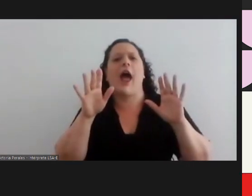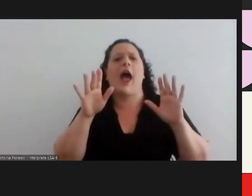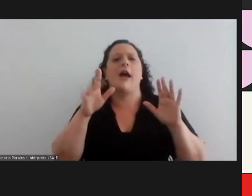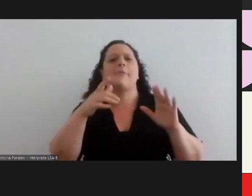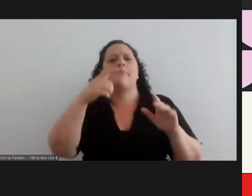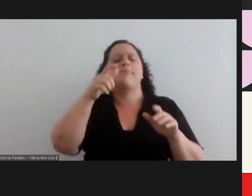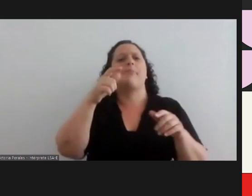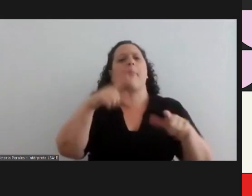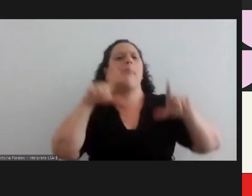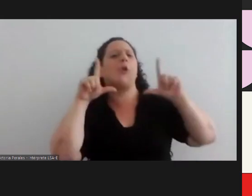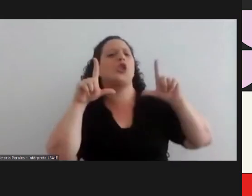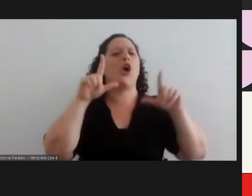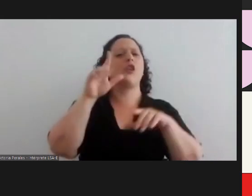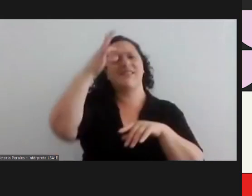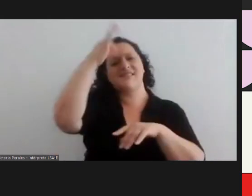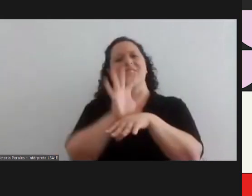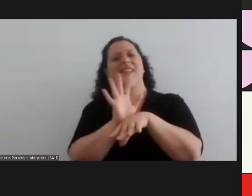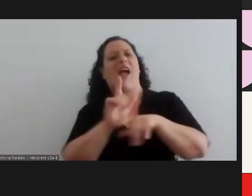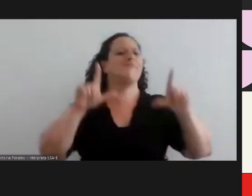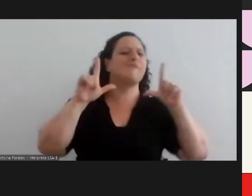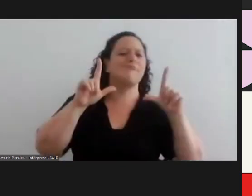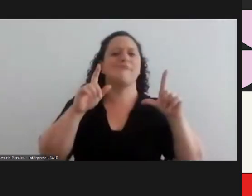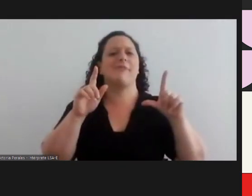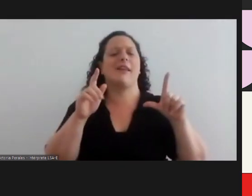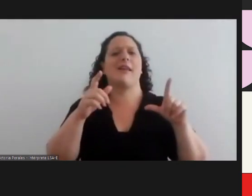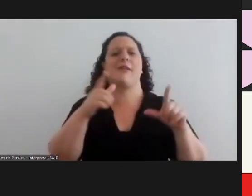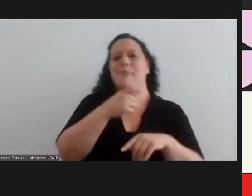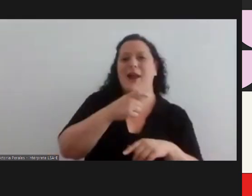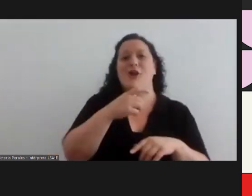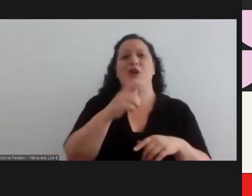they are riding horses they are savages